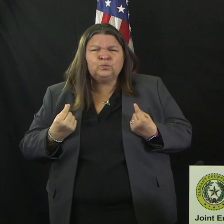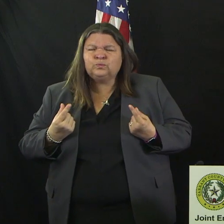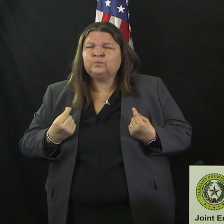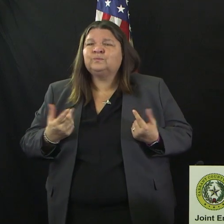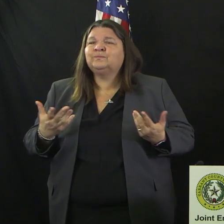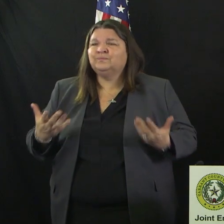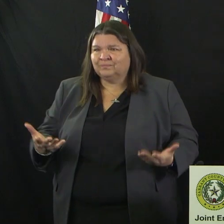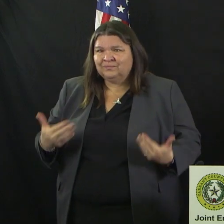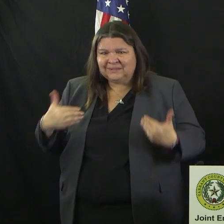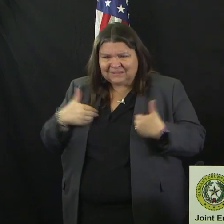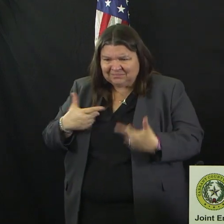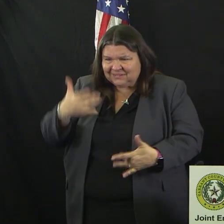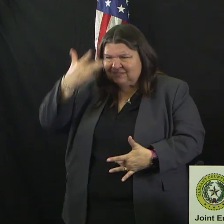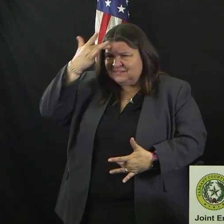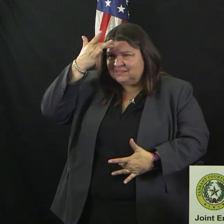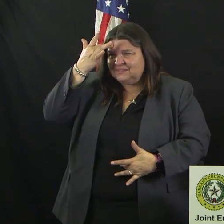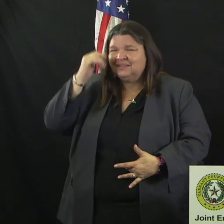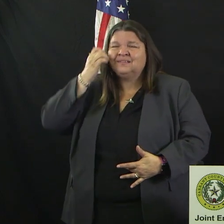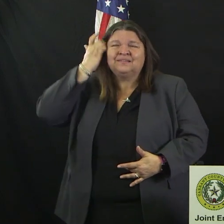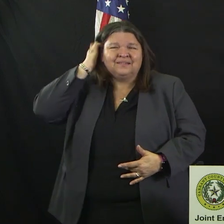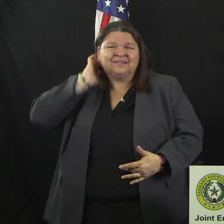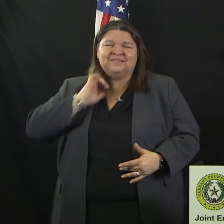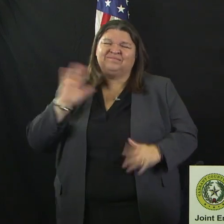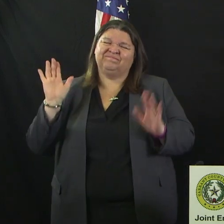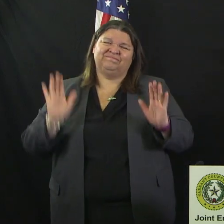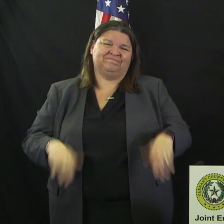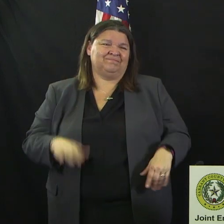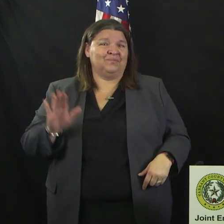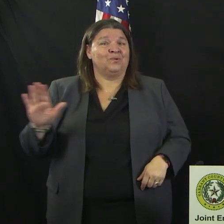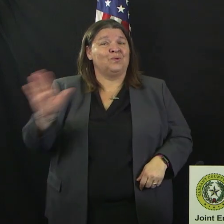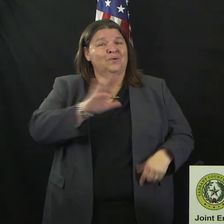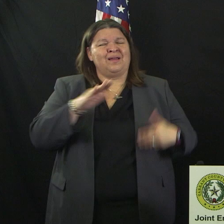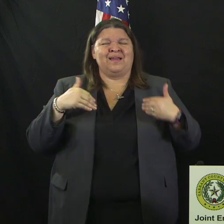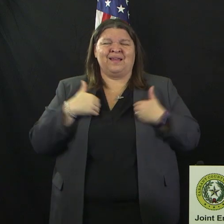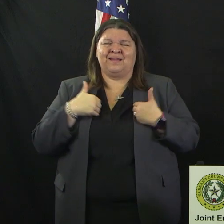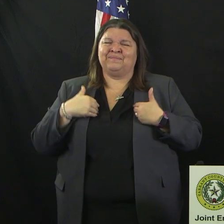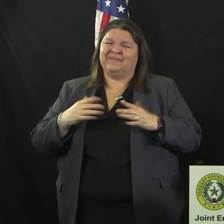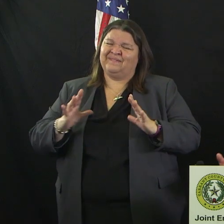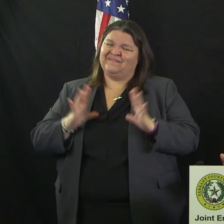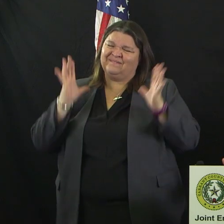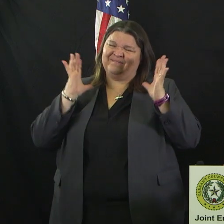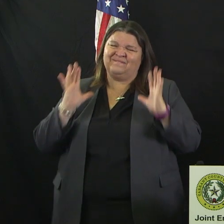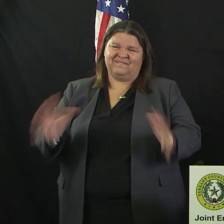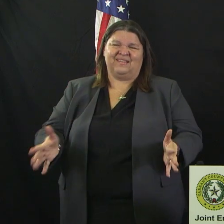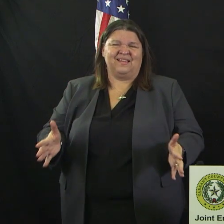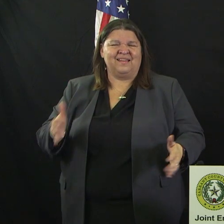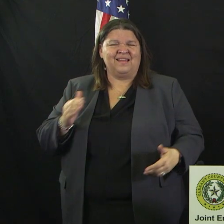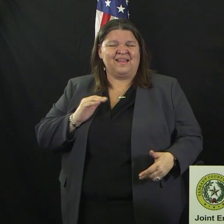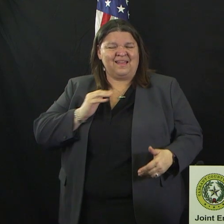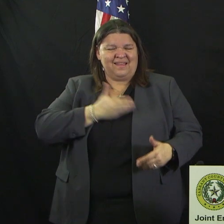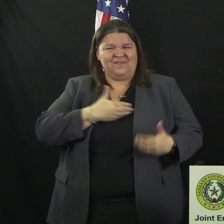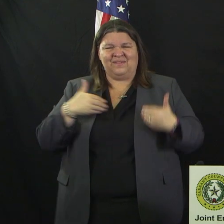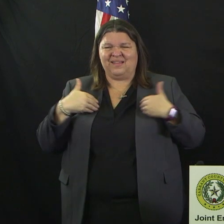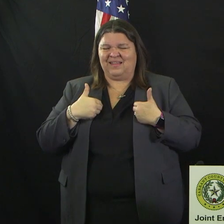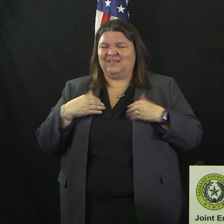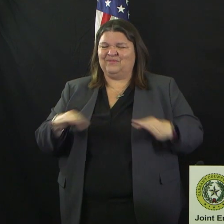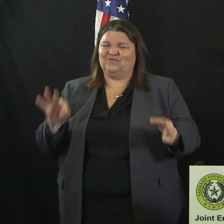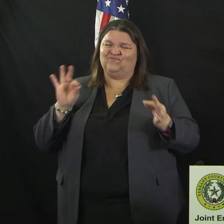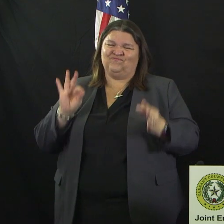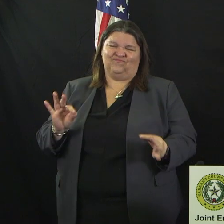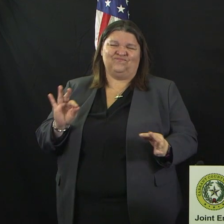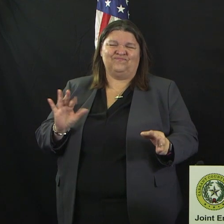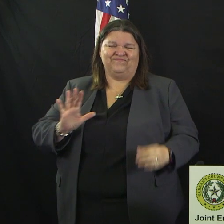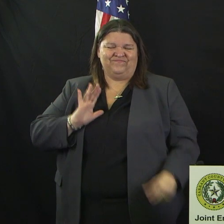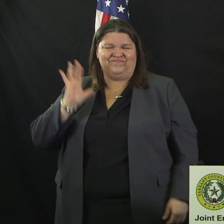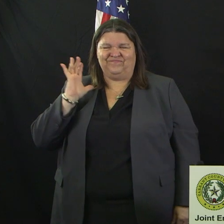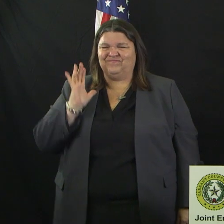And all of rest of our four-legged furry friends are going to be just fine as well. The one thing that I can say with absolute certainty